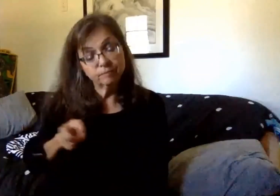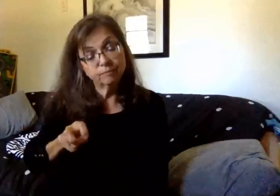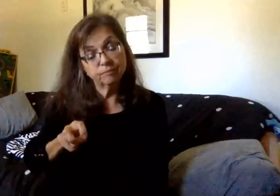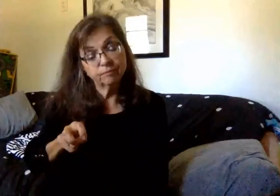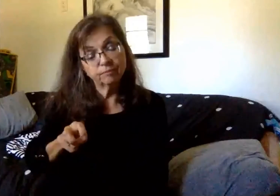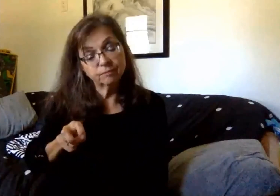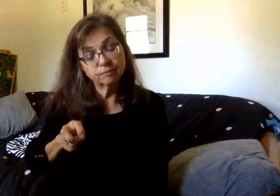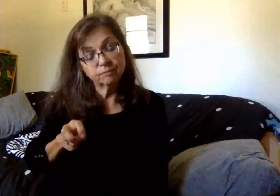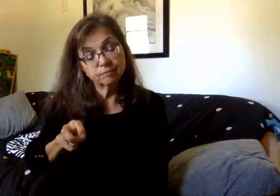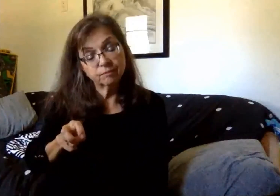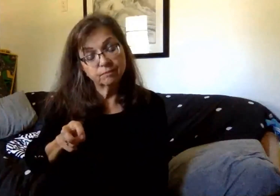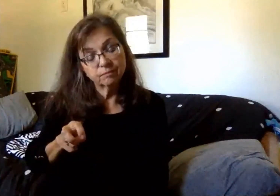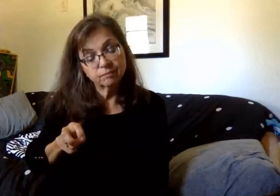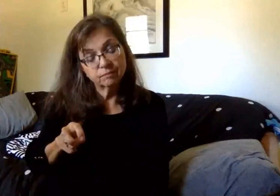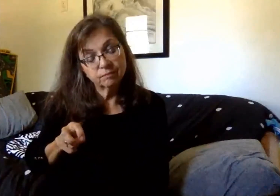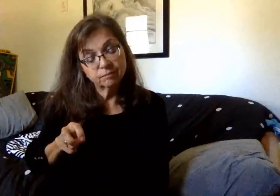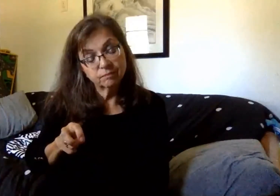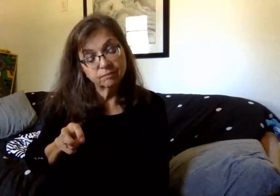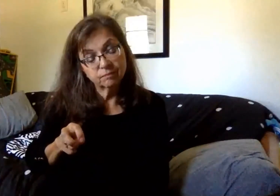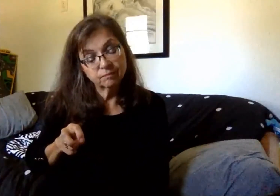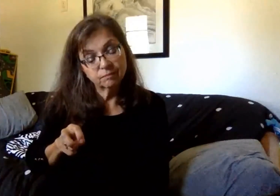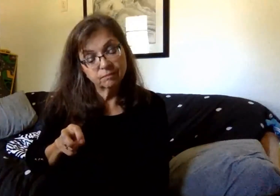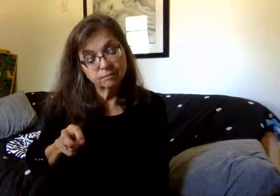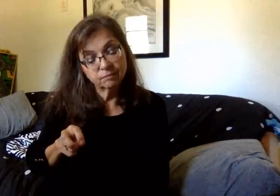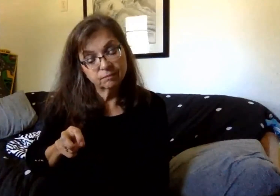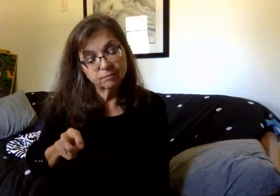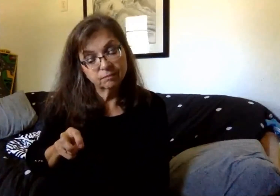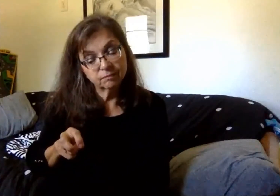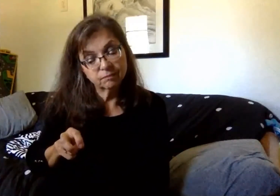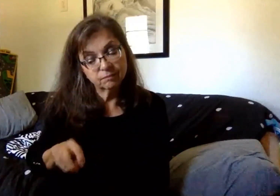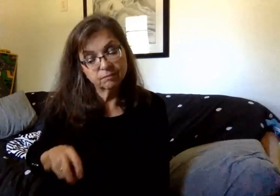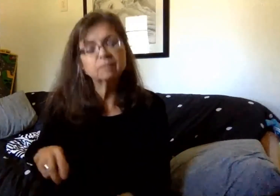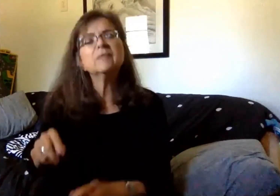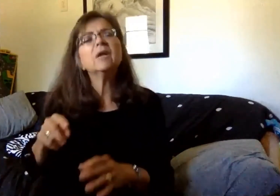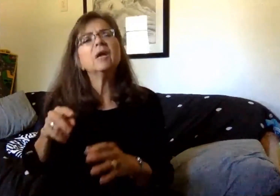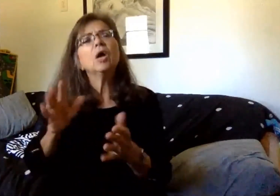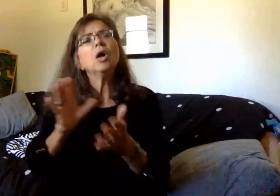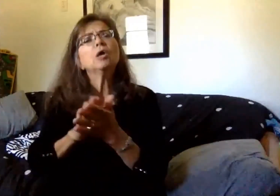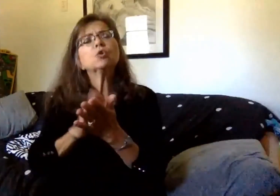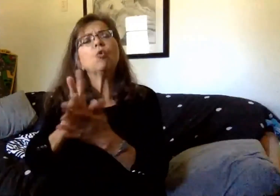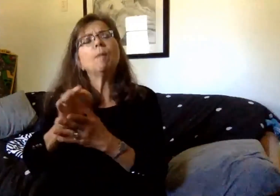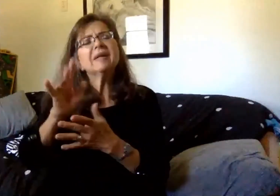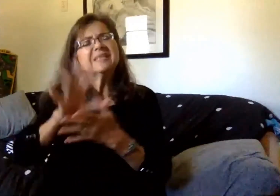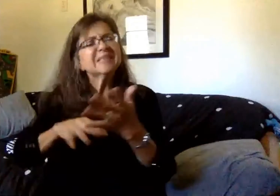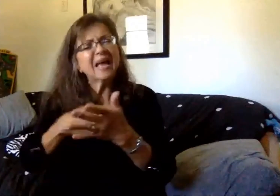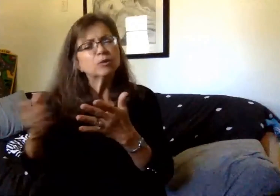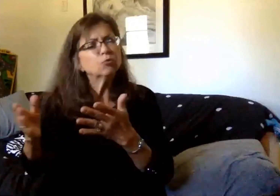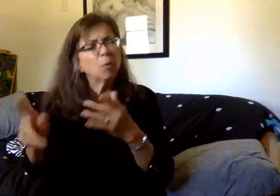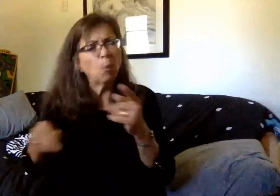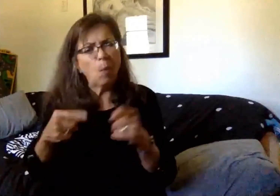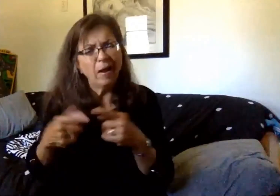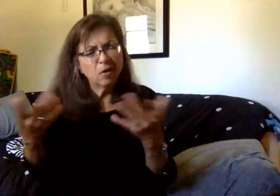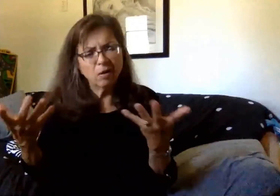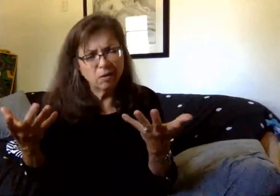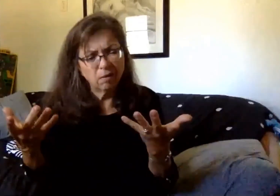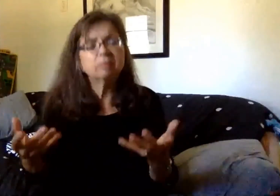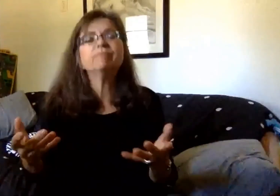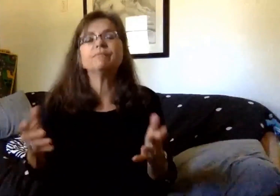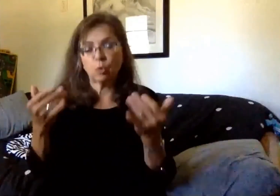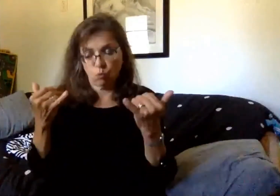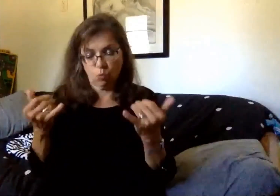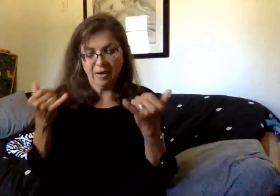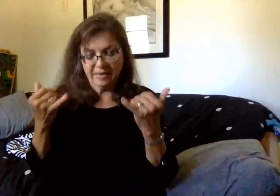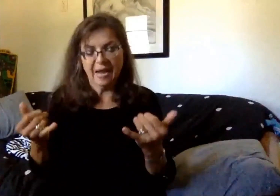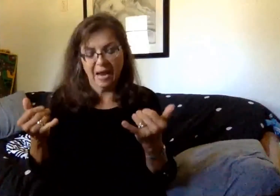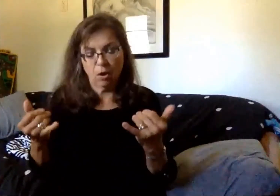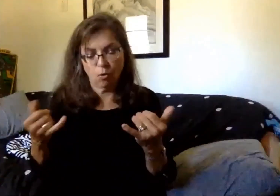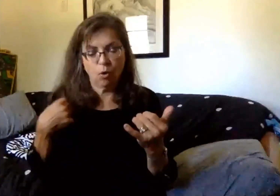When will be notified of the school bus schedules? The Transportation Department is currently creating the school bus routes